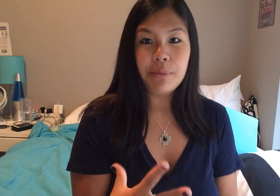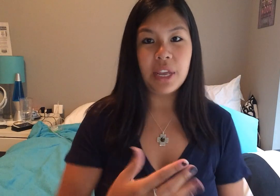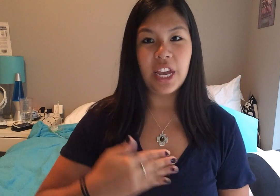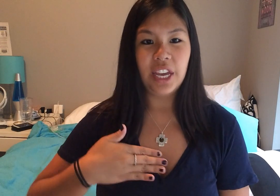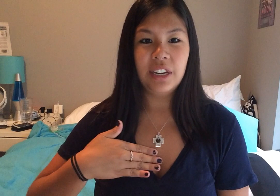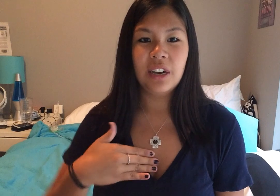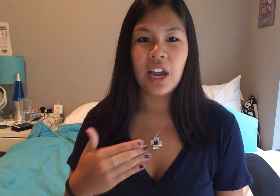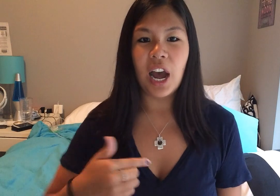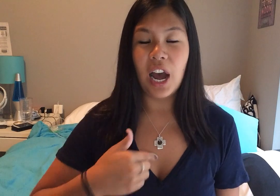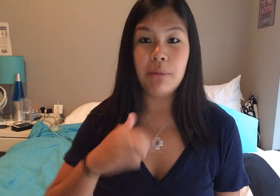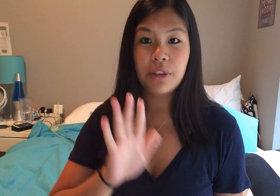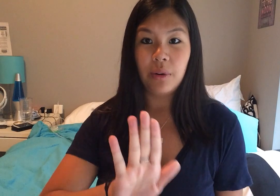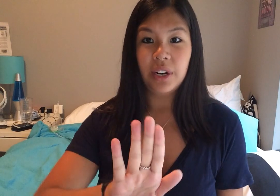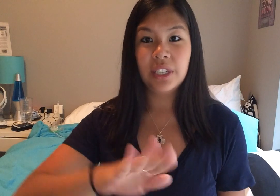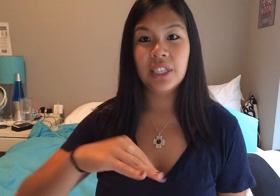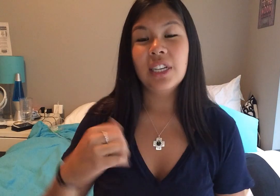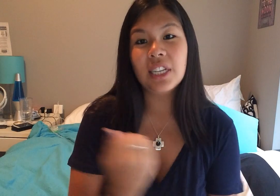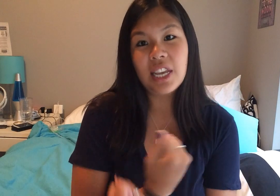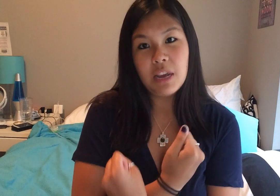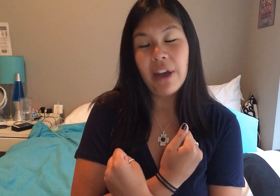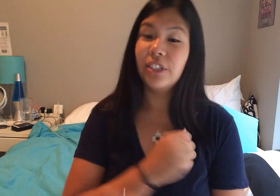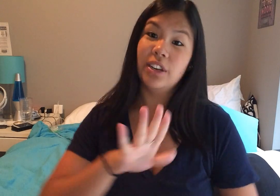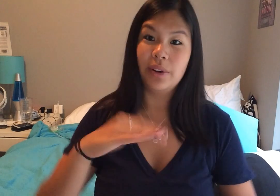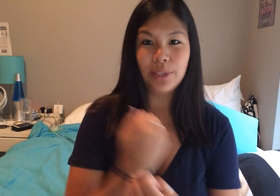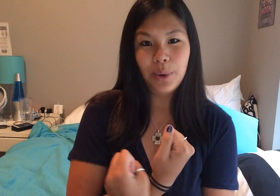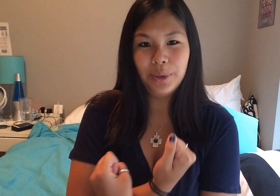me in, I'm yours to keep, I just said yours to hold,